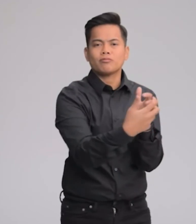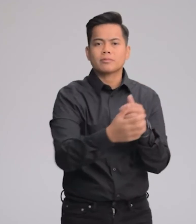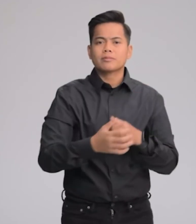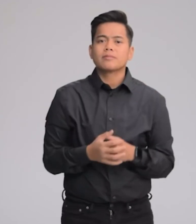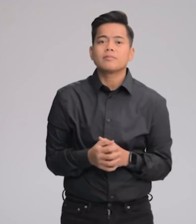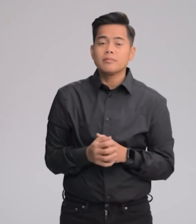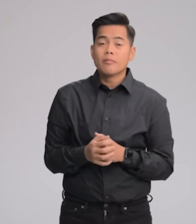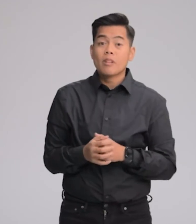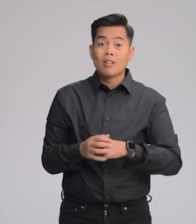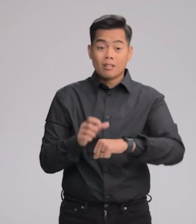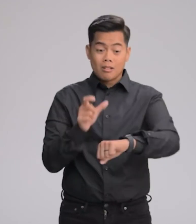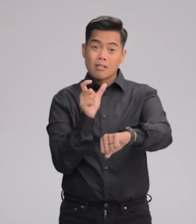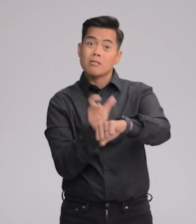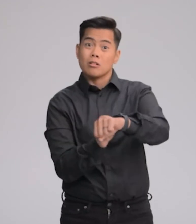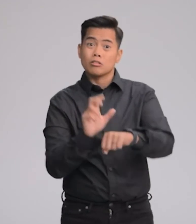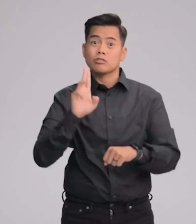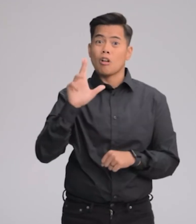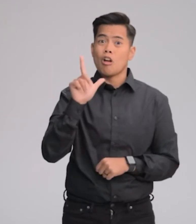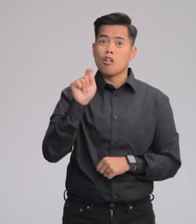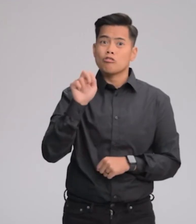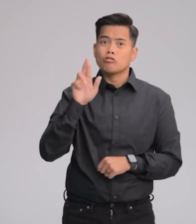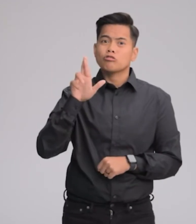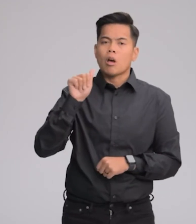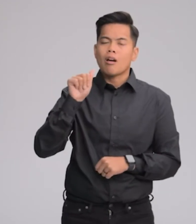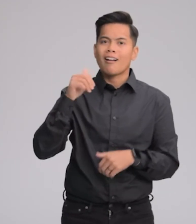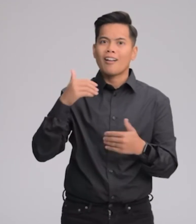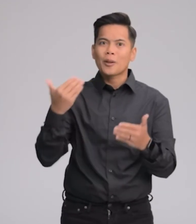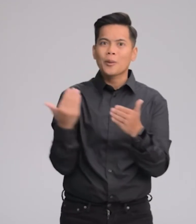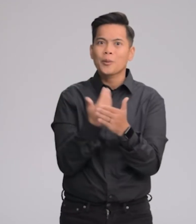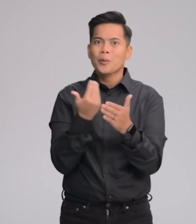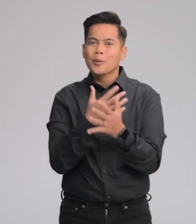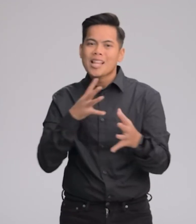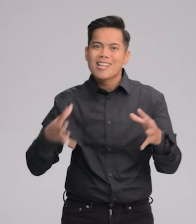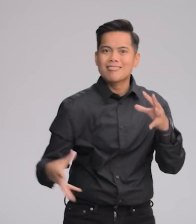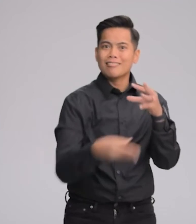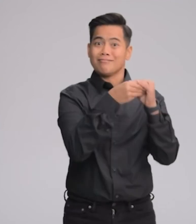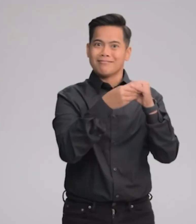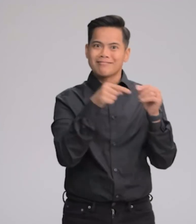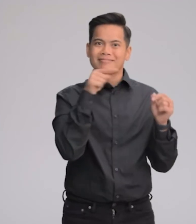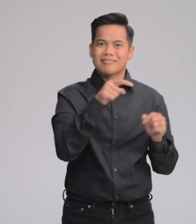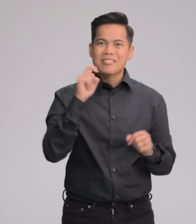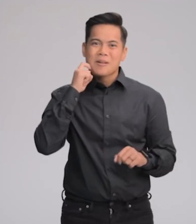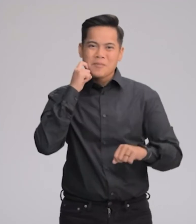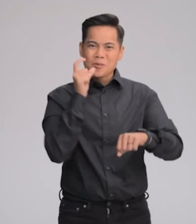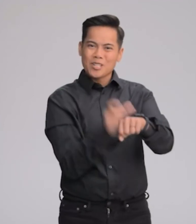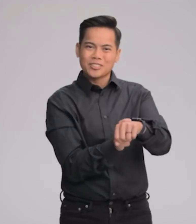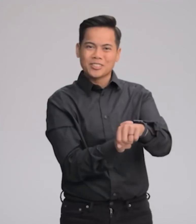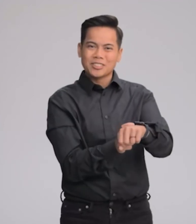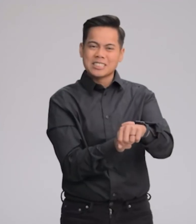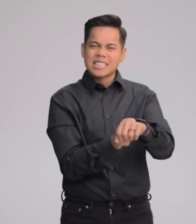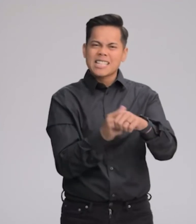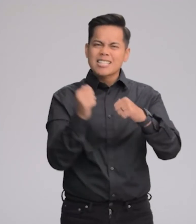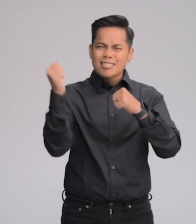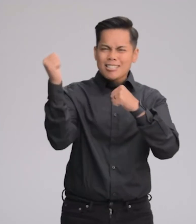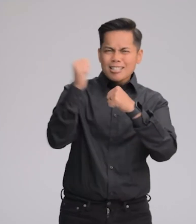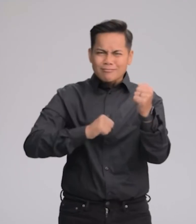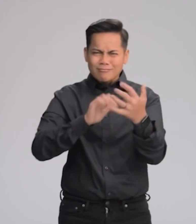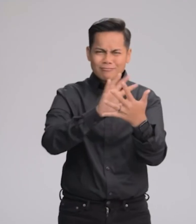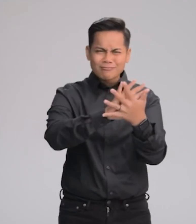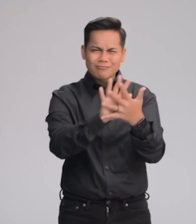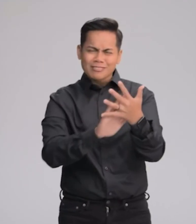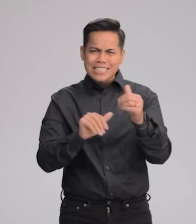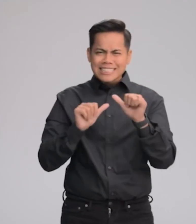And the remarkable Apple Watch Ultra, an entirely new category of Apple Watch, with its rugged design,